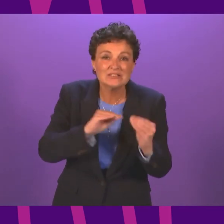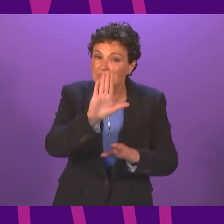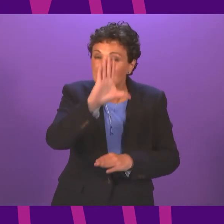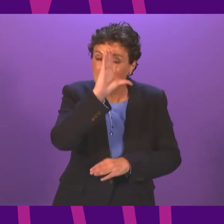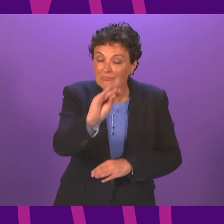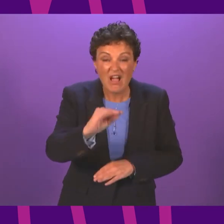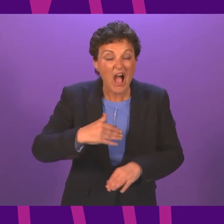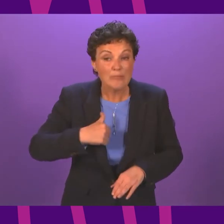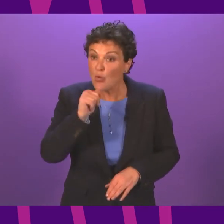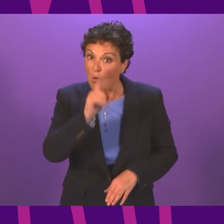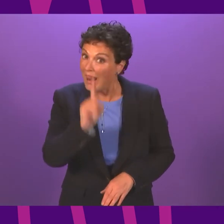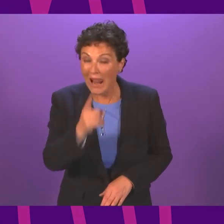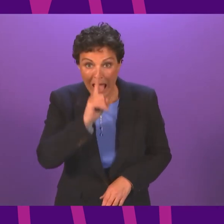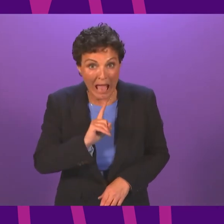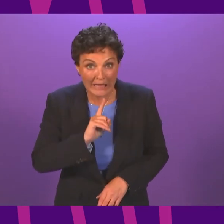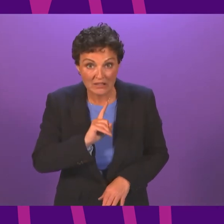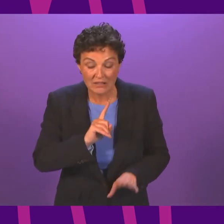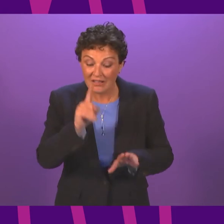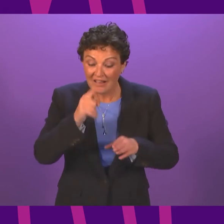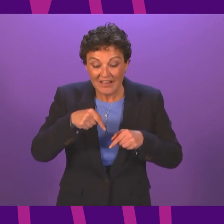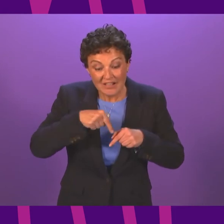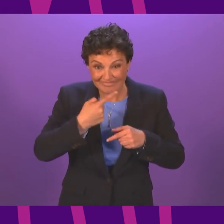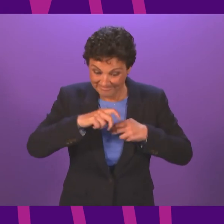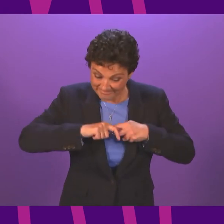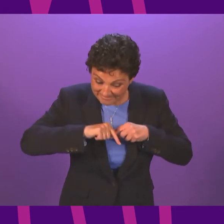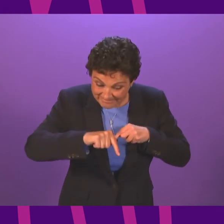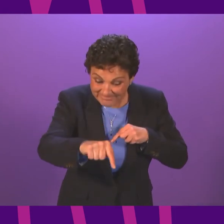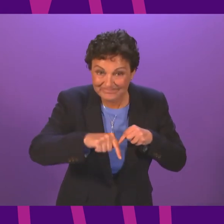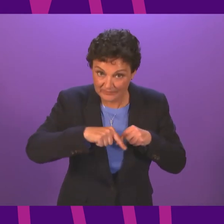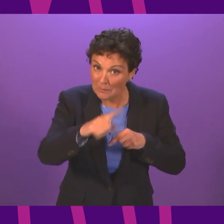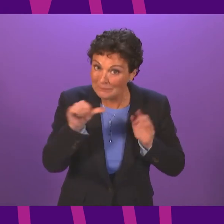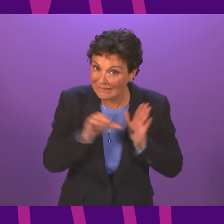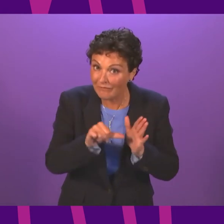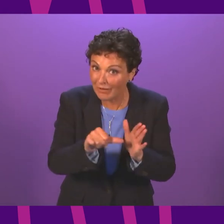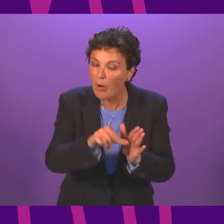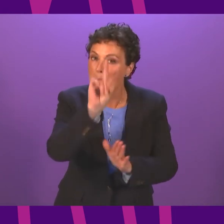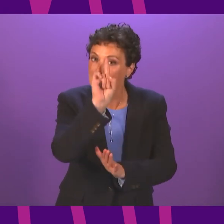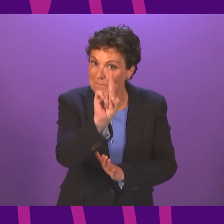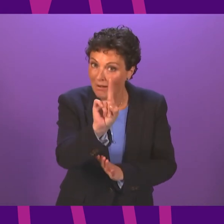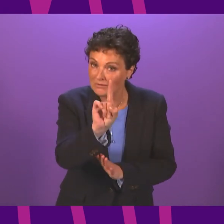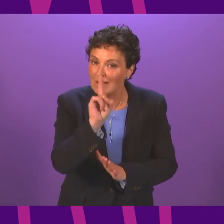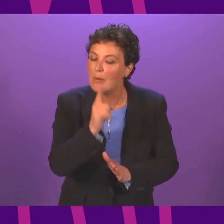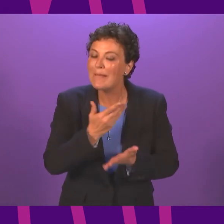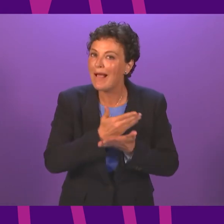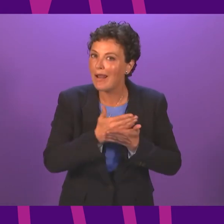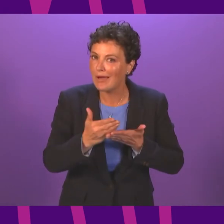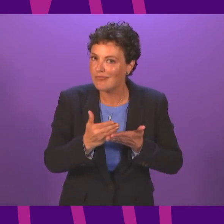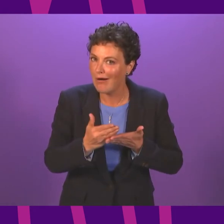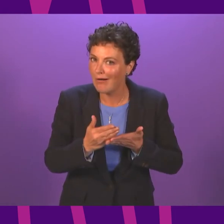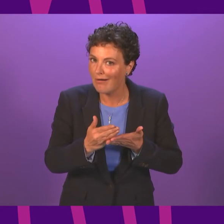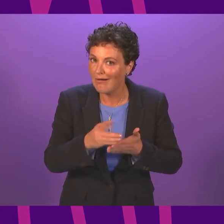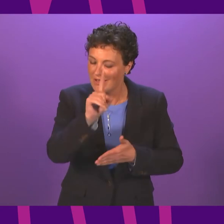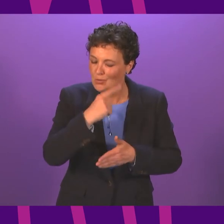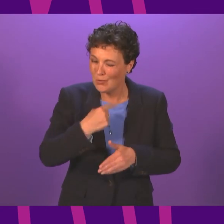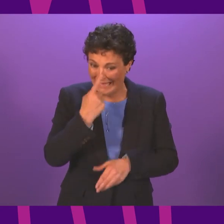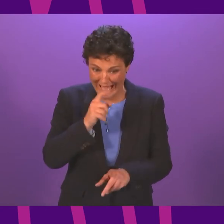I'm not going to pretend it is. But it is clearer now than at any point so far. Thanks to vaccines, normal life is now much